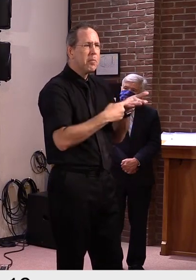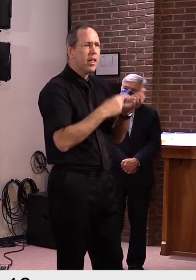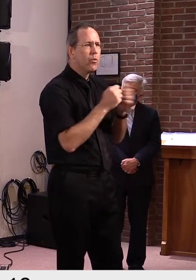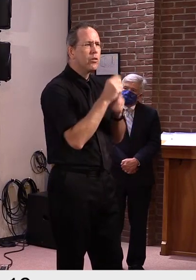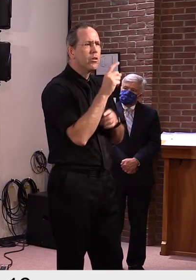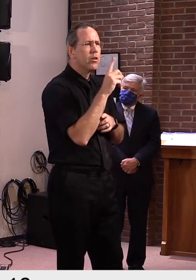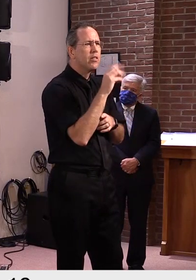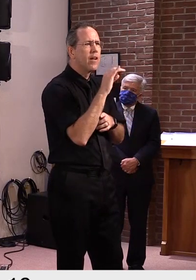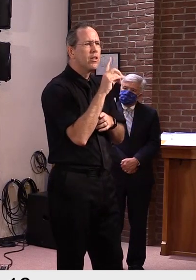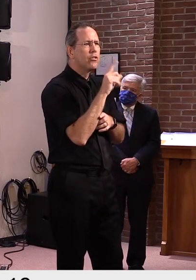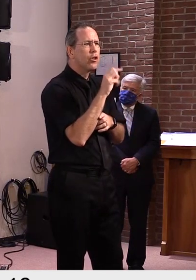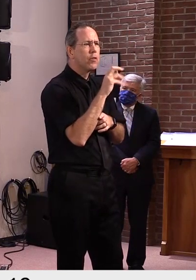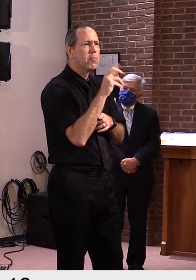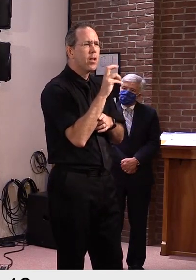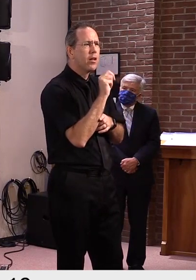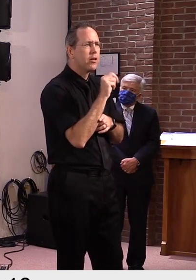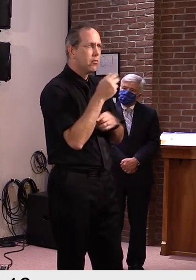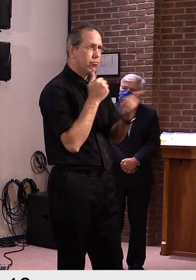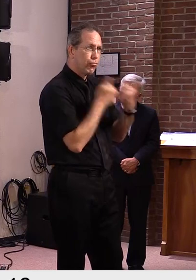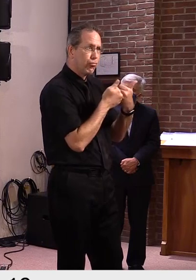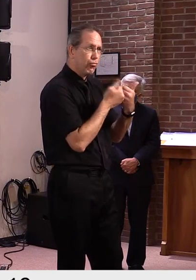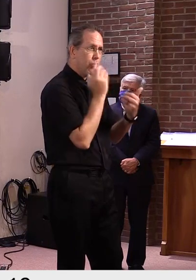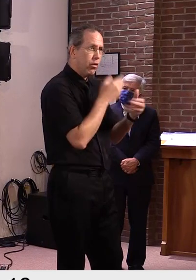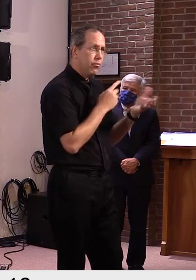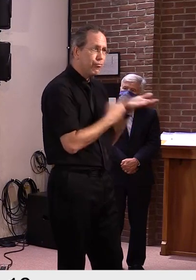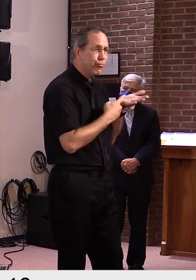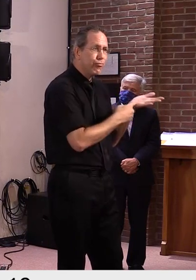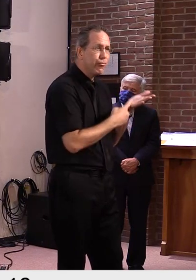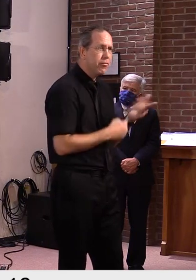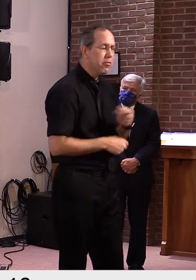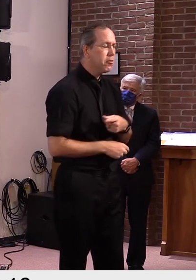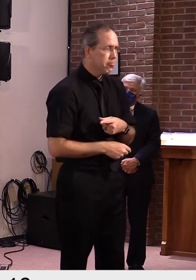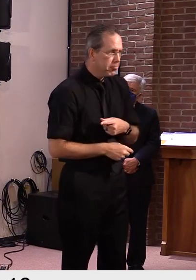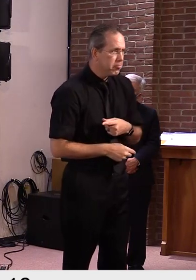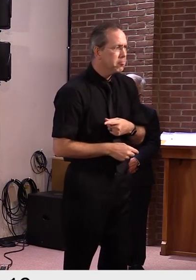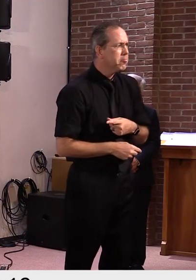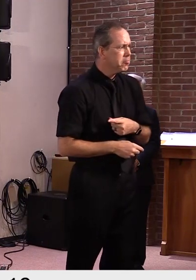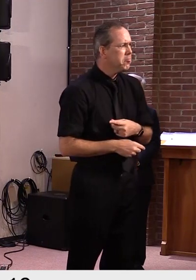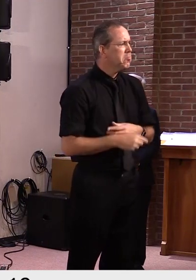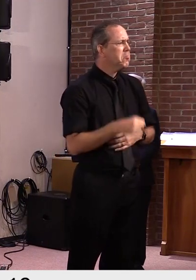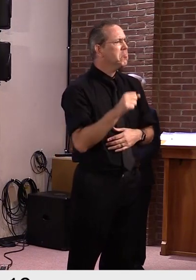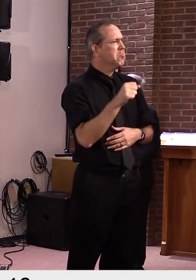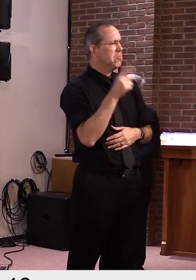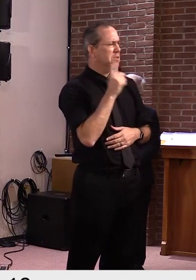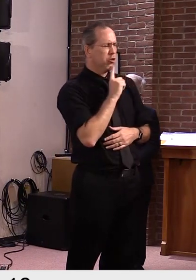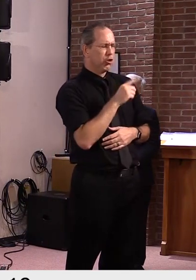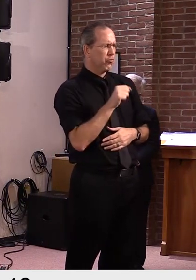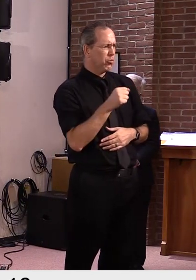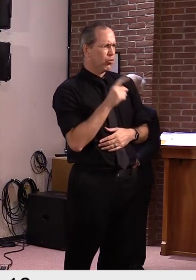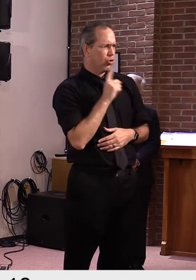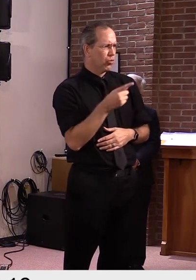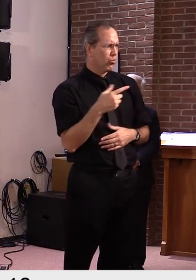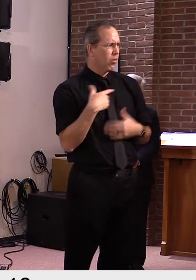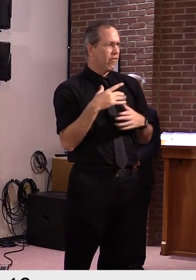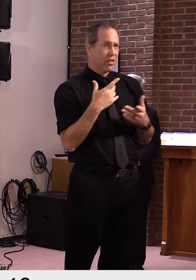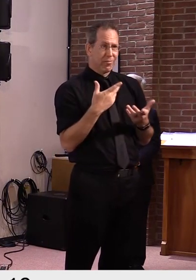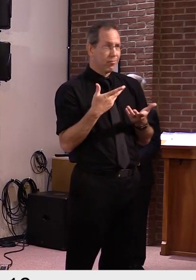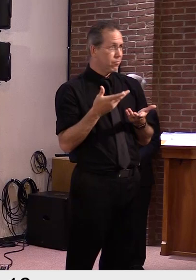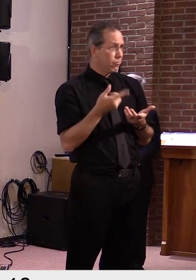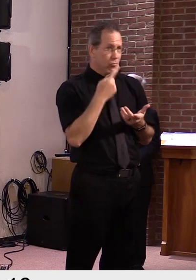in the debates in the general as well. We'll see which ones, but, uh, but I'm sure our voices will be heard.